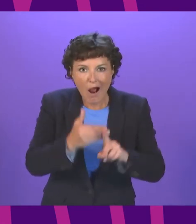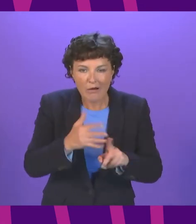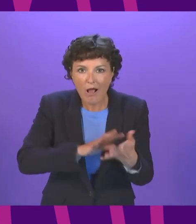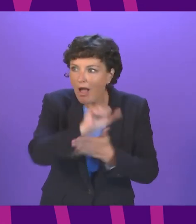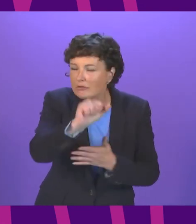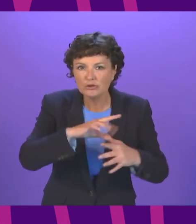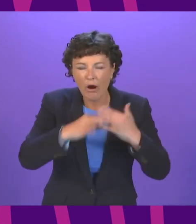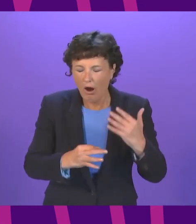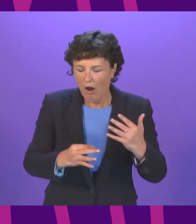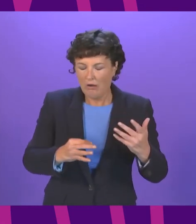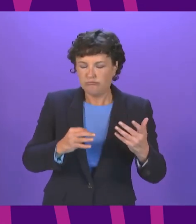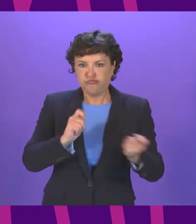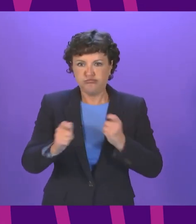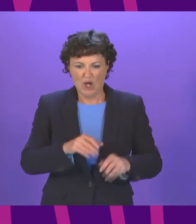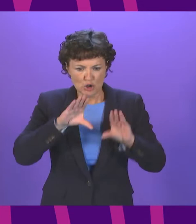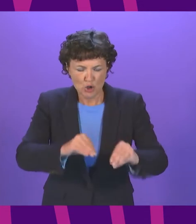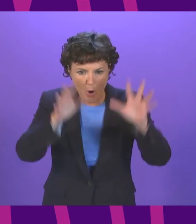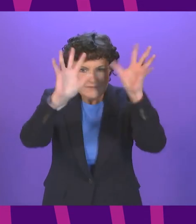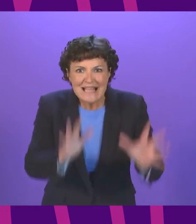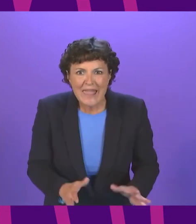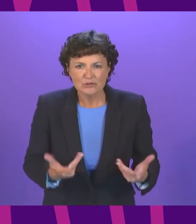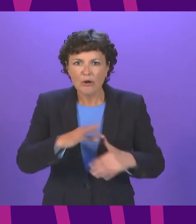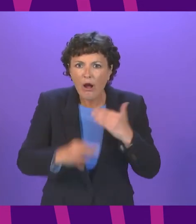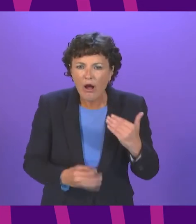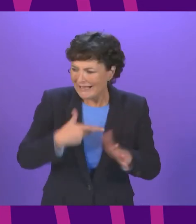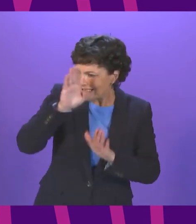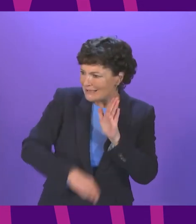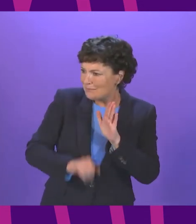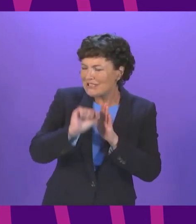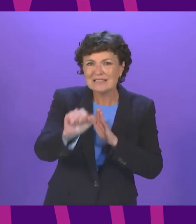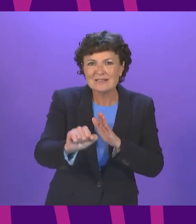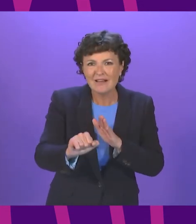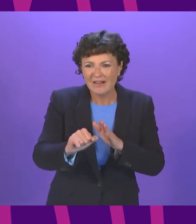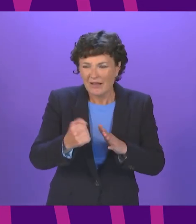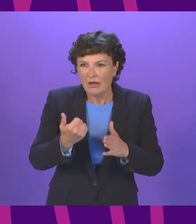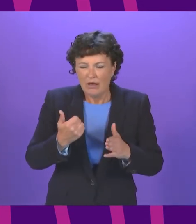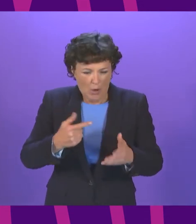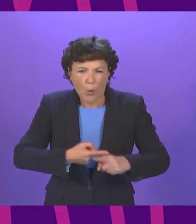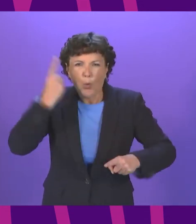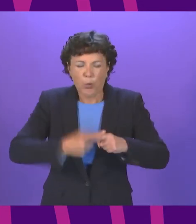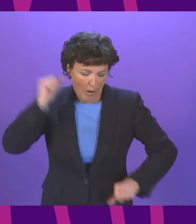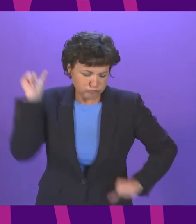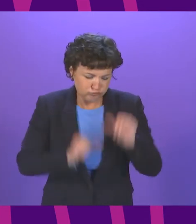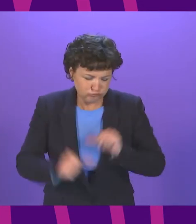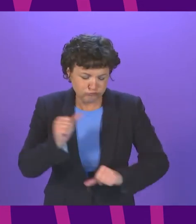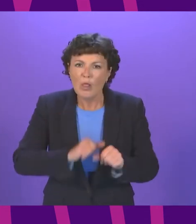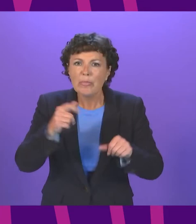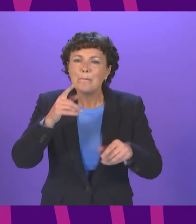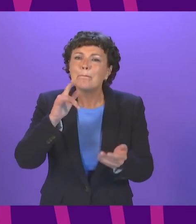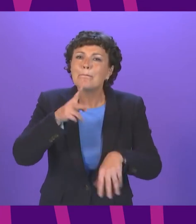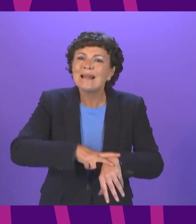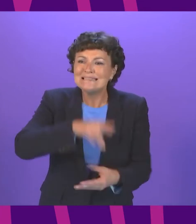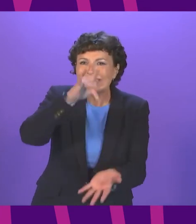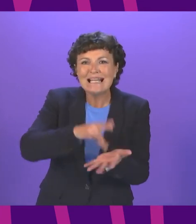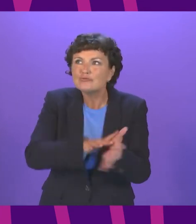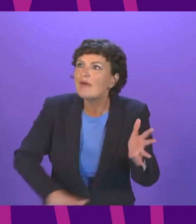that went with it stop and search the experience of botched rush centralisation of the police in Scotland is one